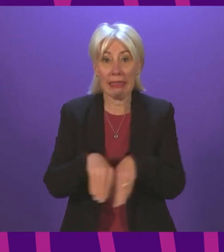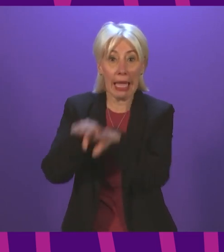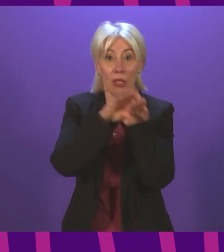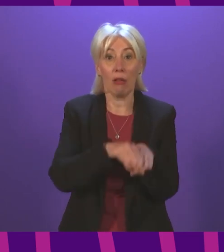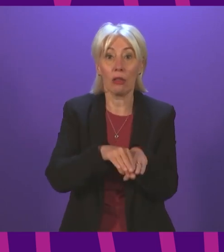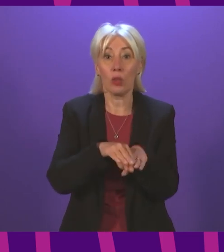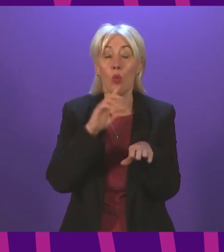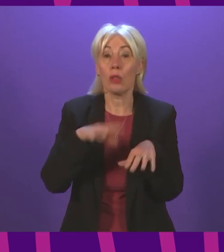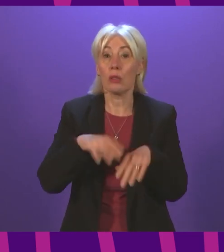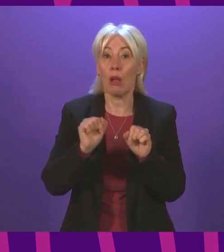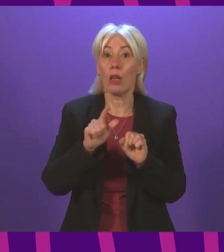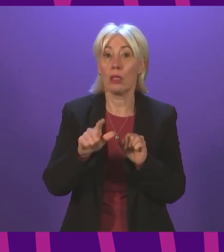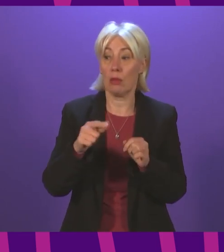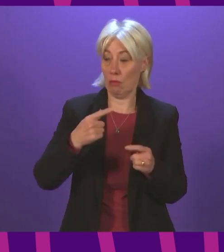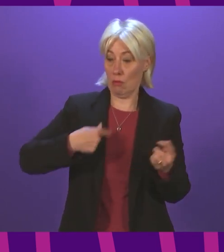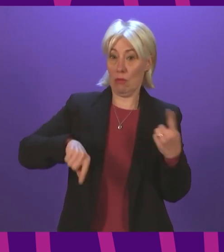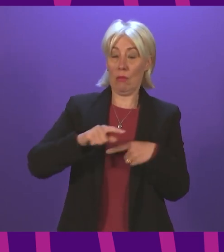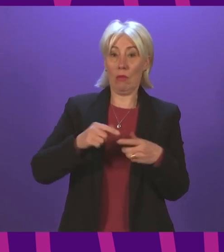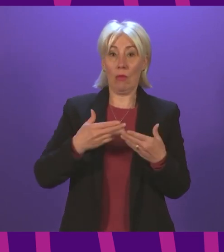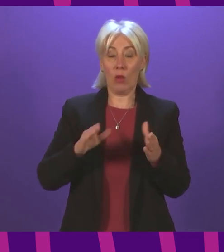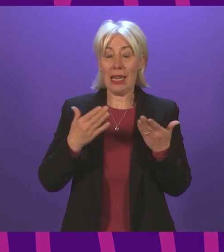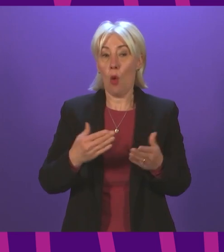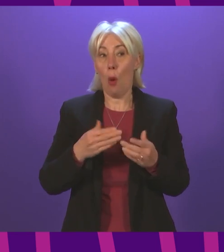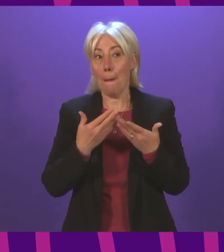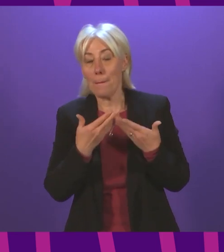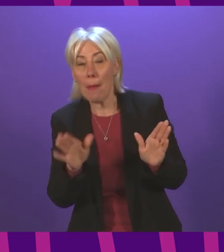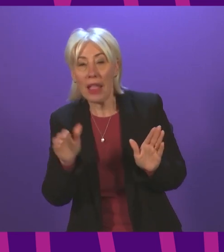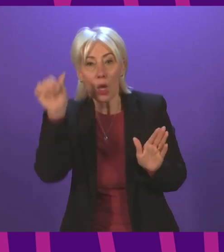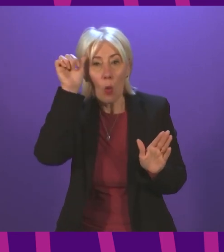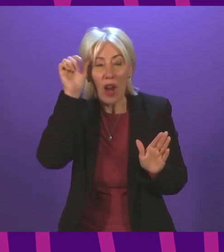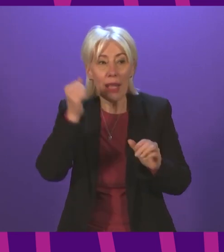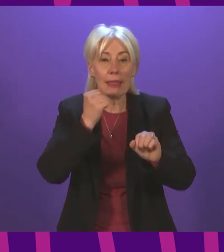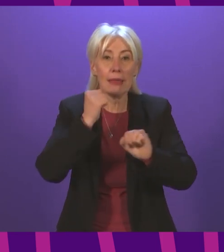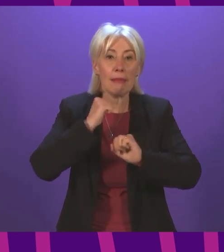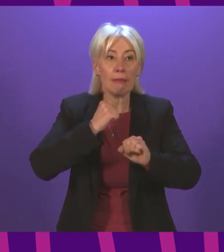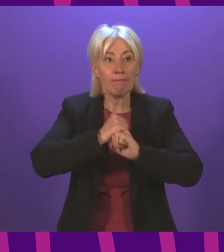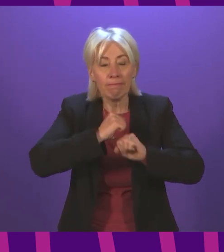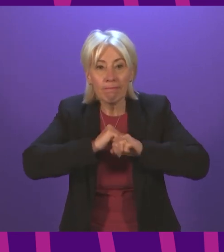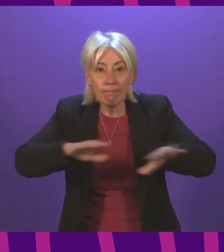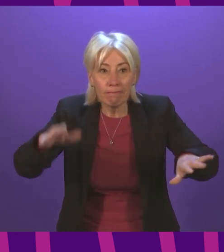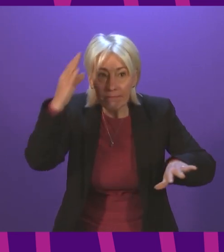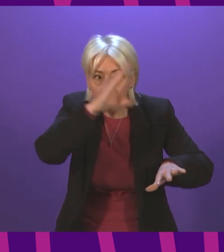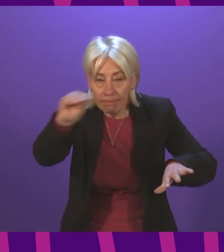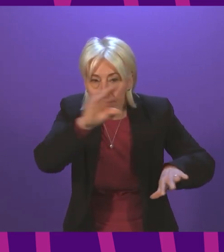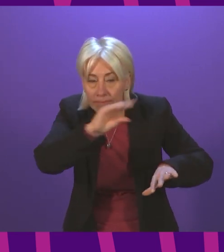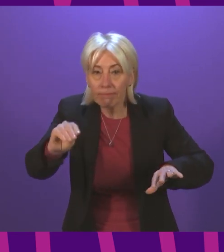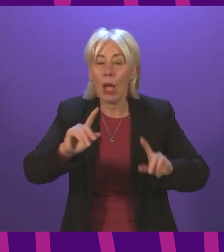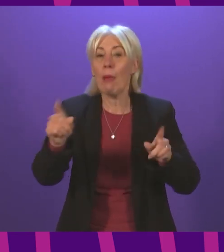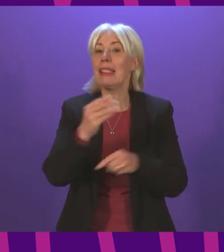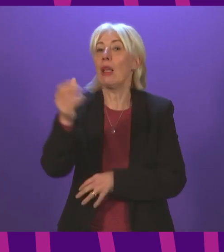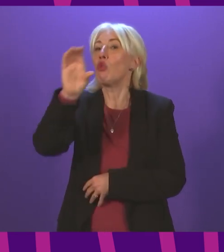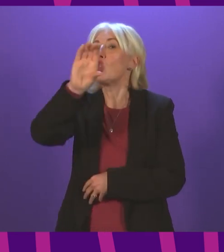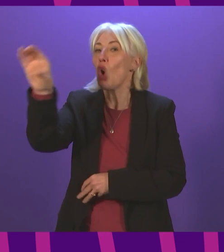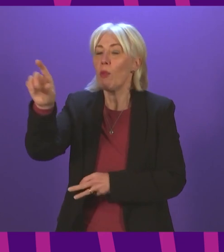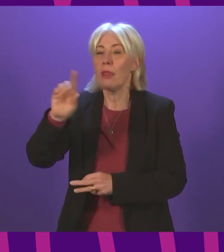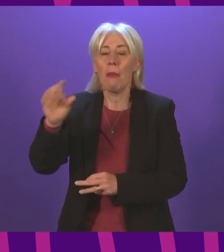There is significant public interest because of the public awareness campaign, but we do know that some retailers may have short-term